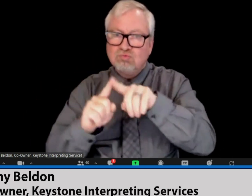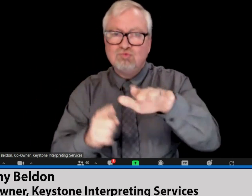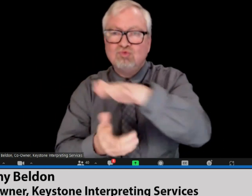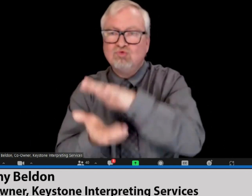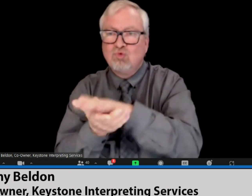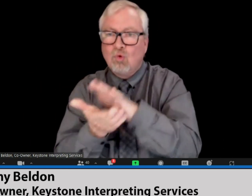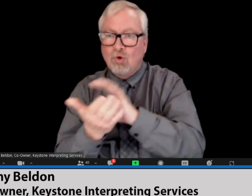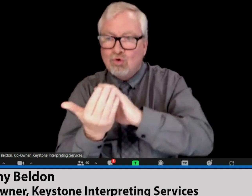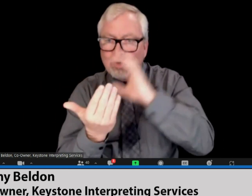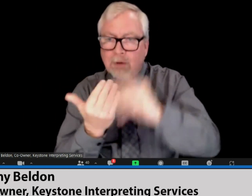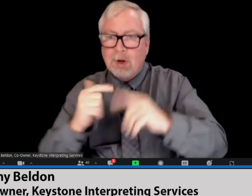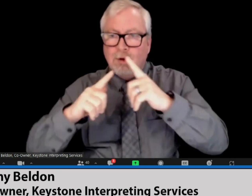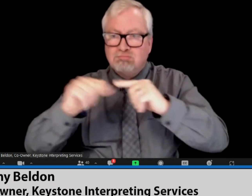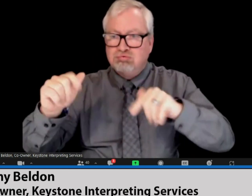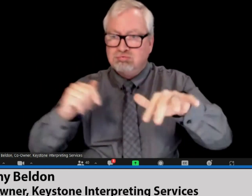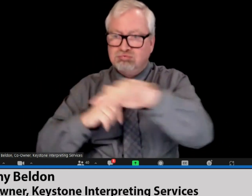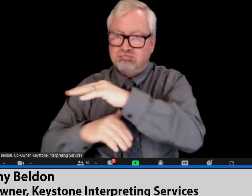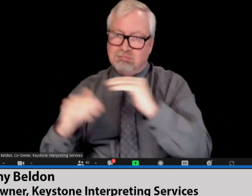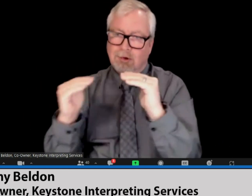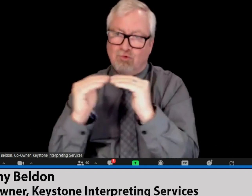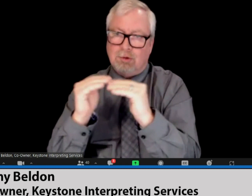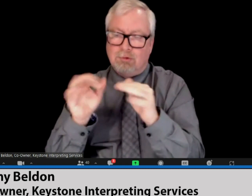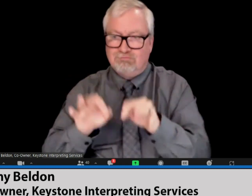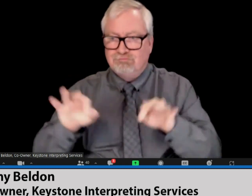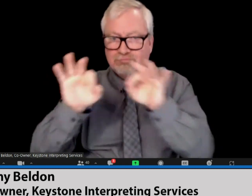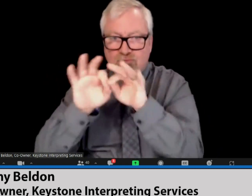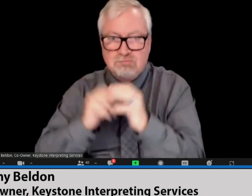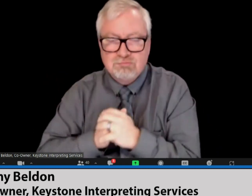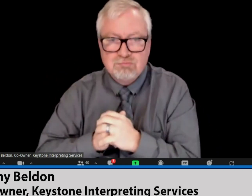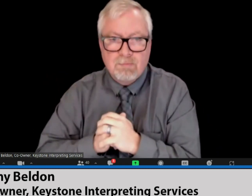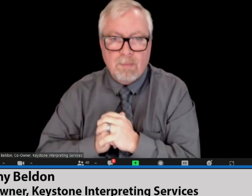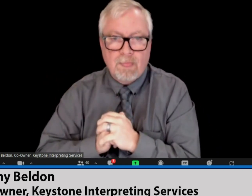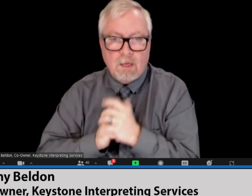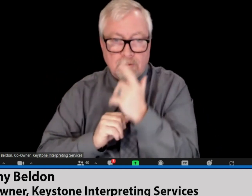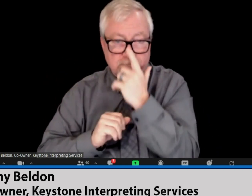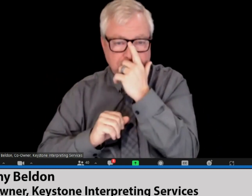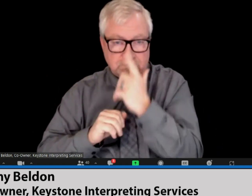equitable communication like the Nathanson family where their home environment is all deaf.